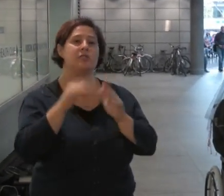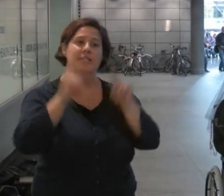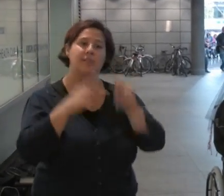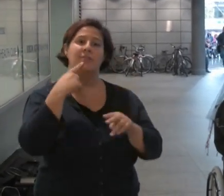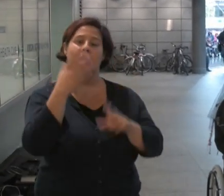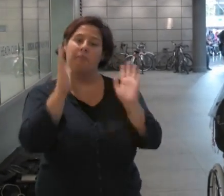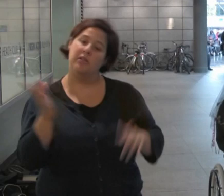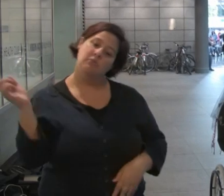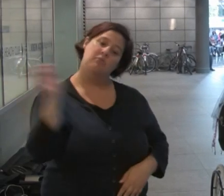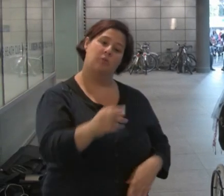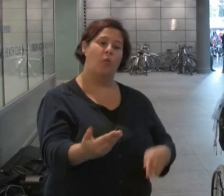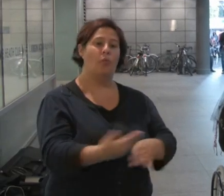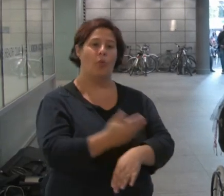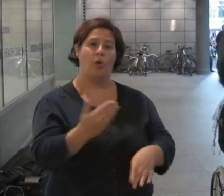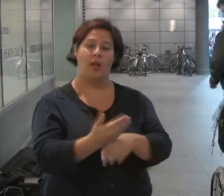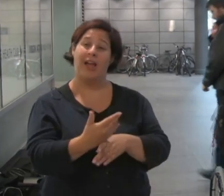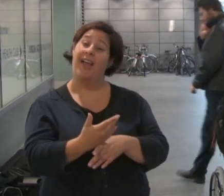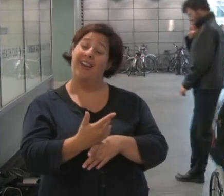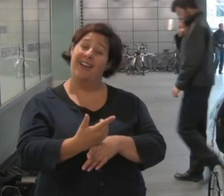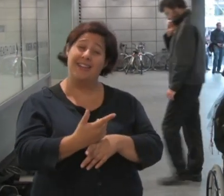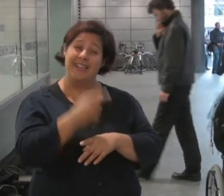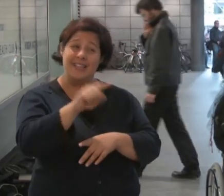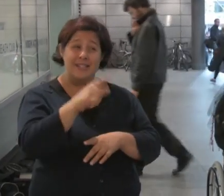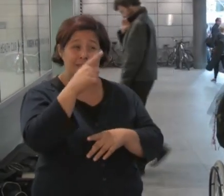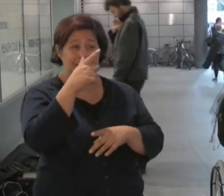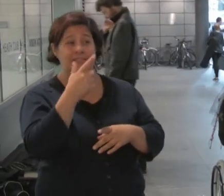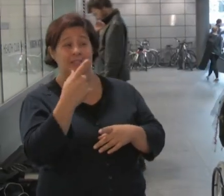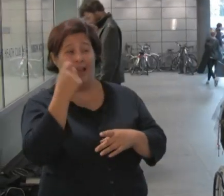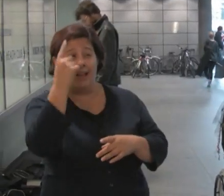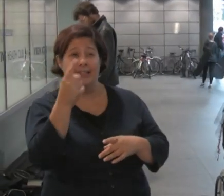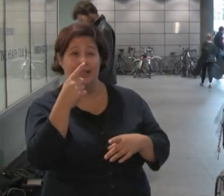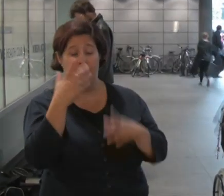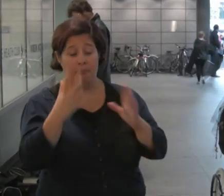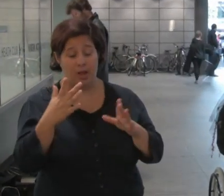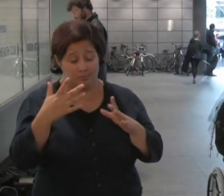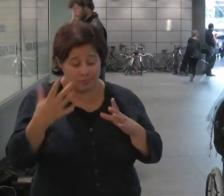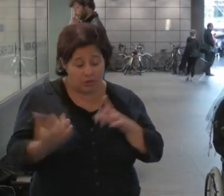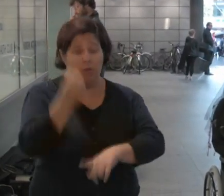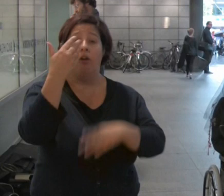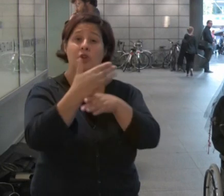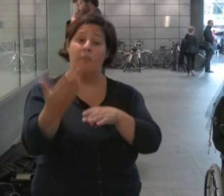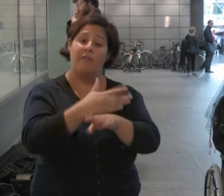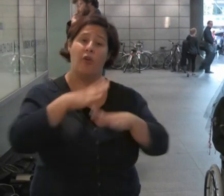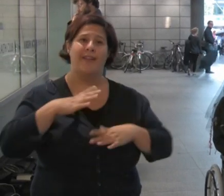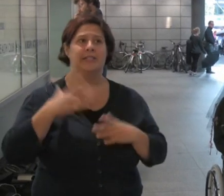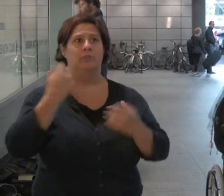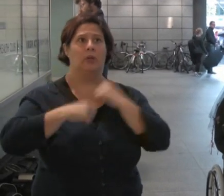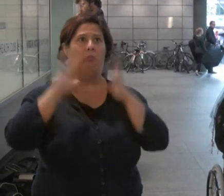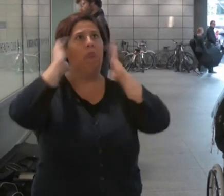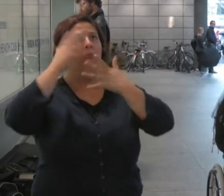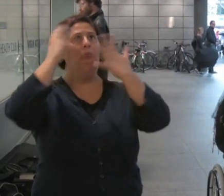had to return to work and the prospector had to take a job before he felt ready, far pressure upon him, and he became extremely worried about it.